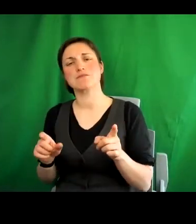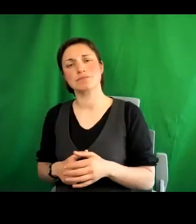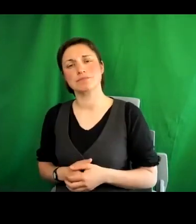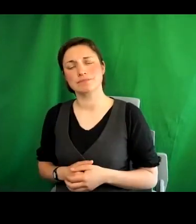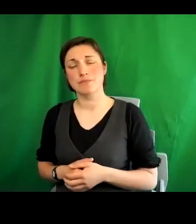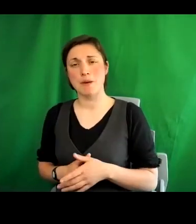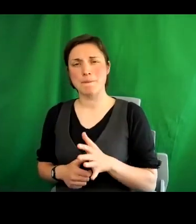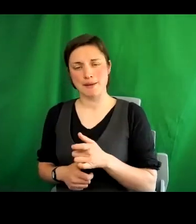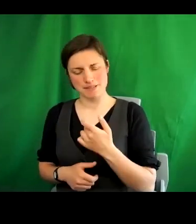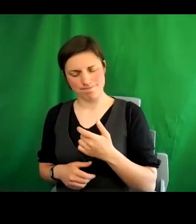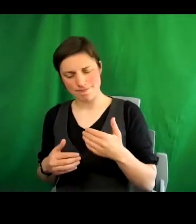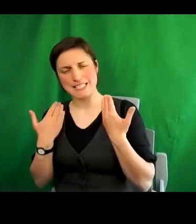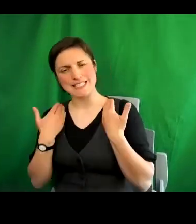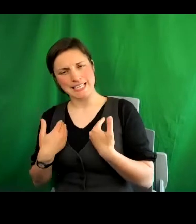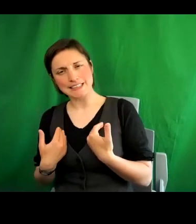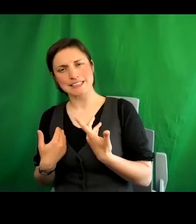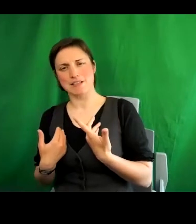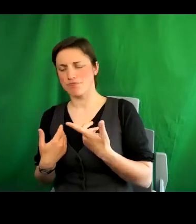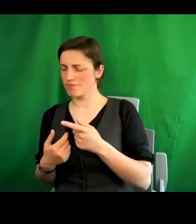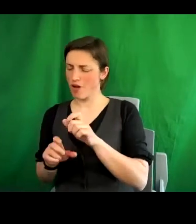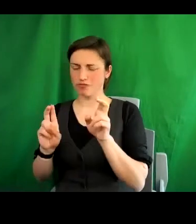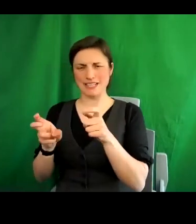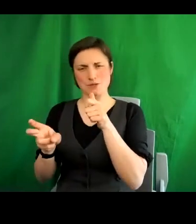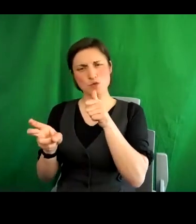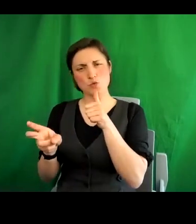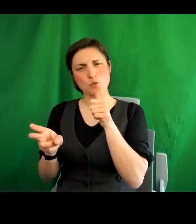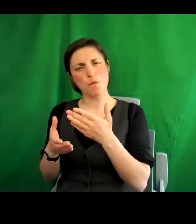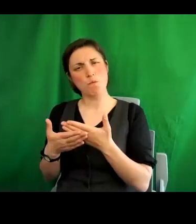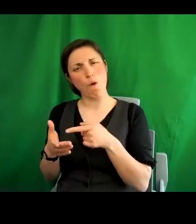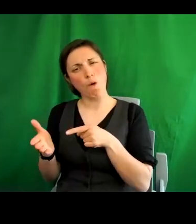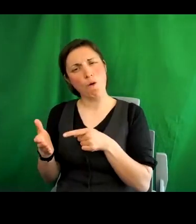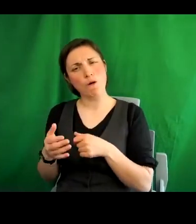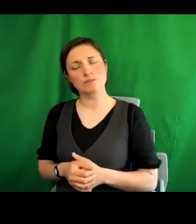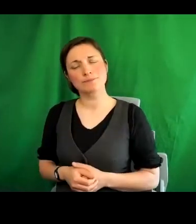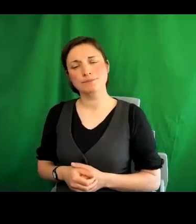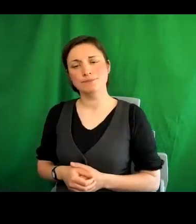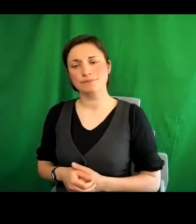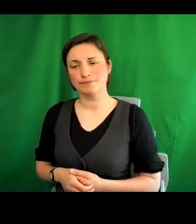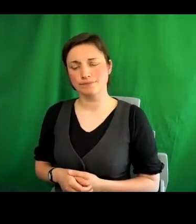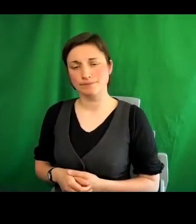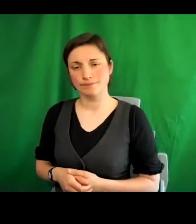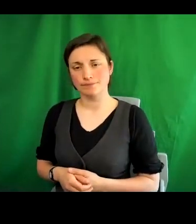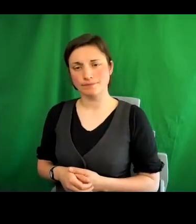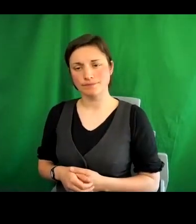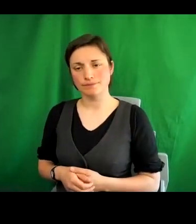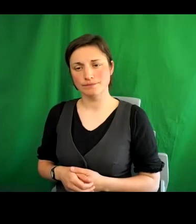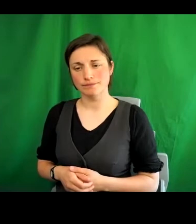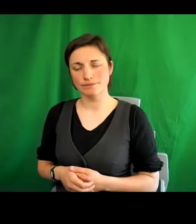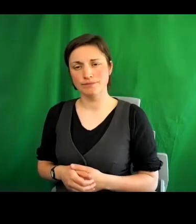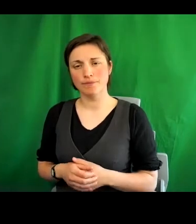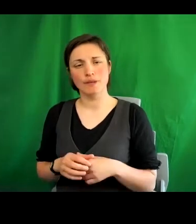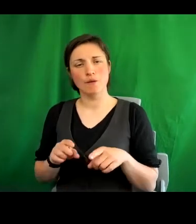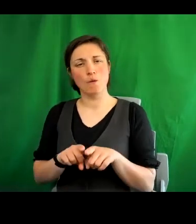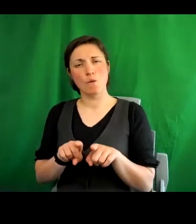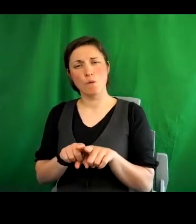should use more. I was struck by the ambition of particularly the 2021 National Task